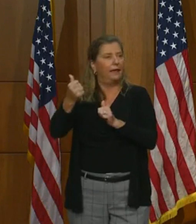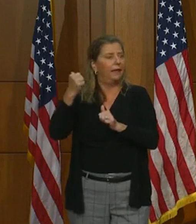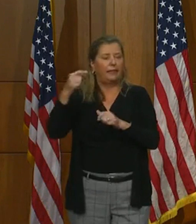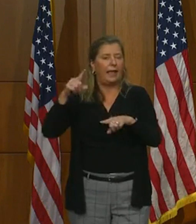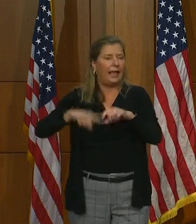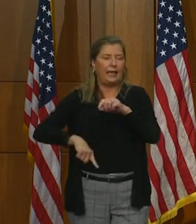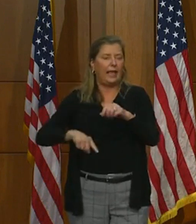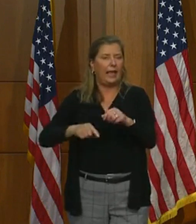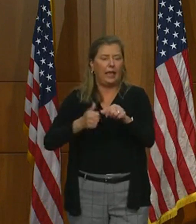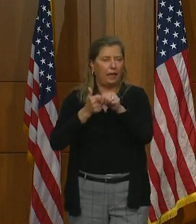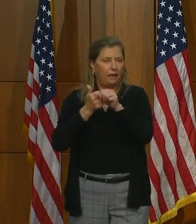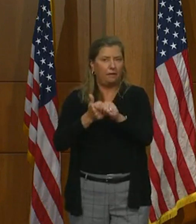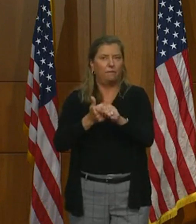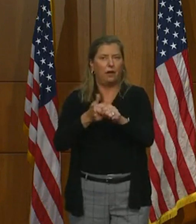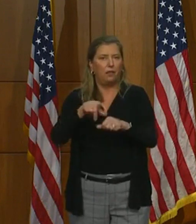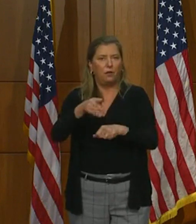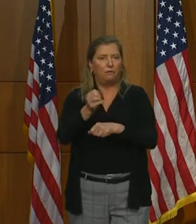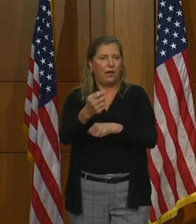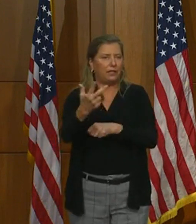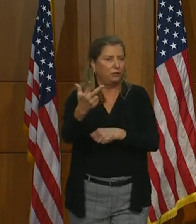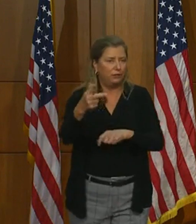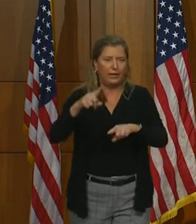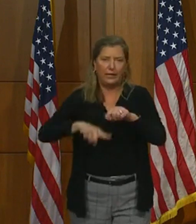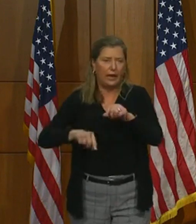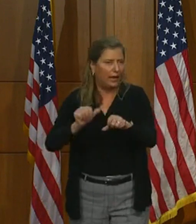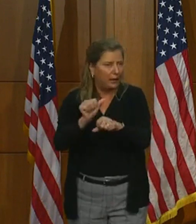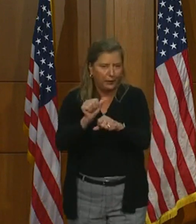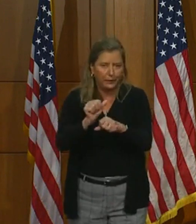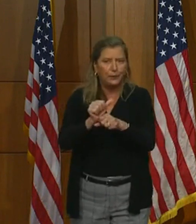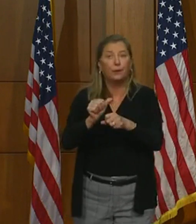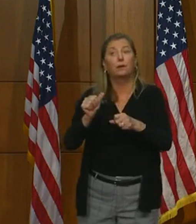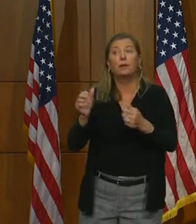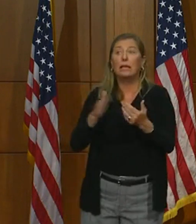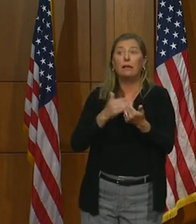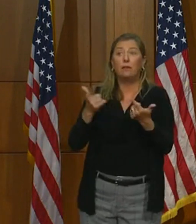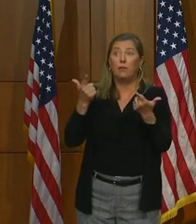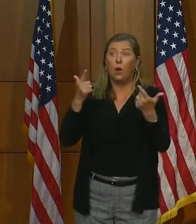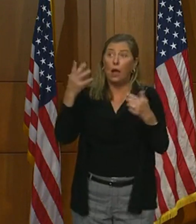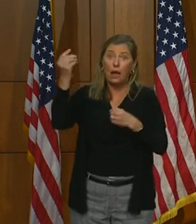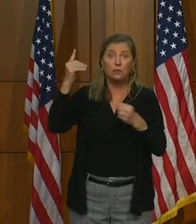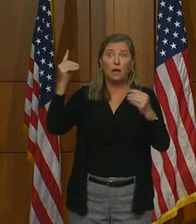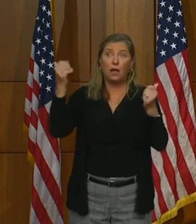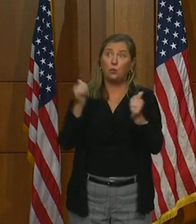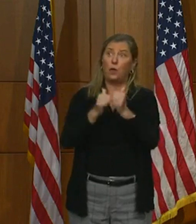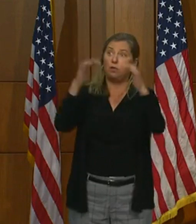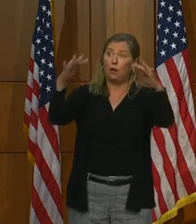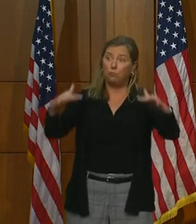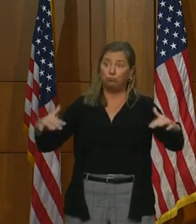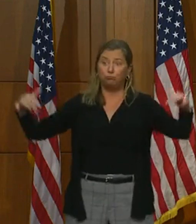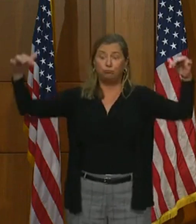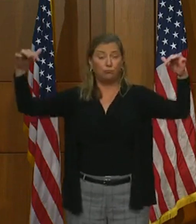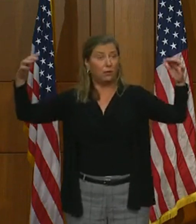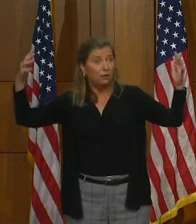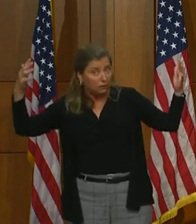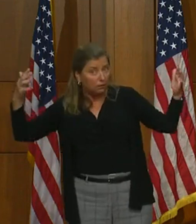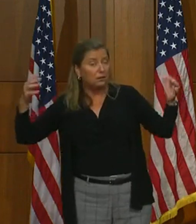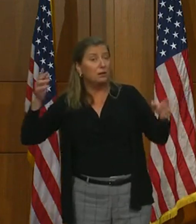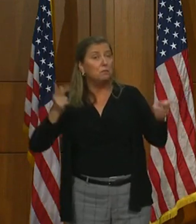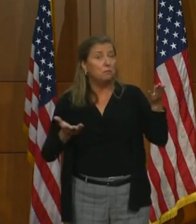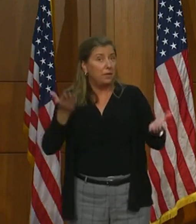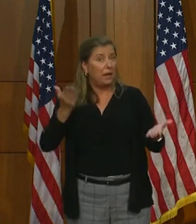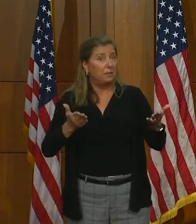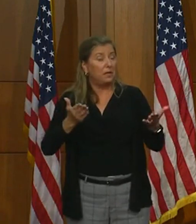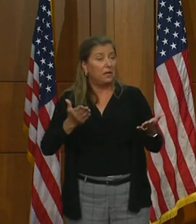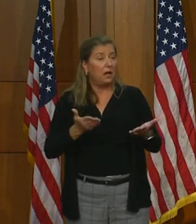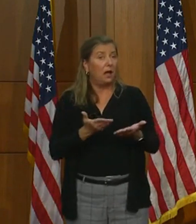And just wondering, since those activities occur outside and many of them have large grandstands, if the state might consider exceptions on an individualized